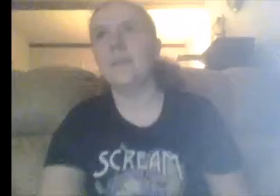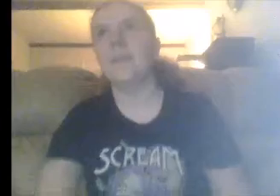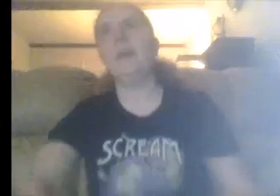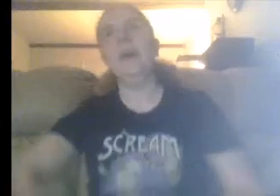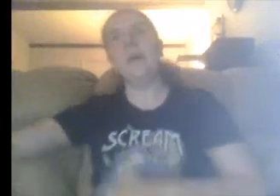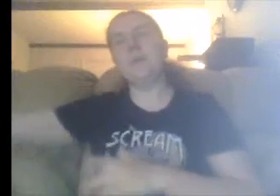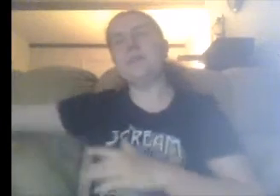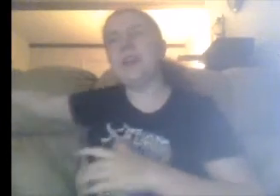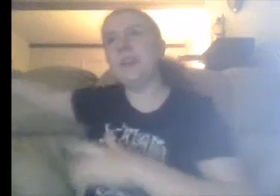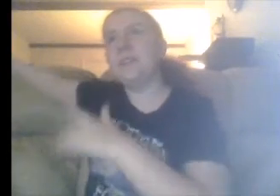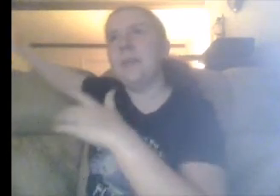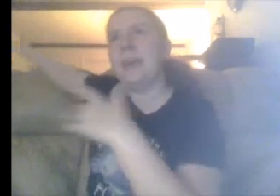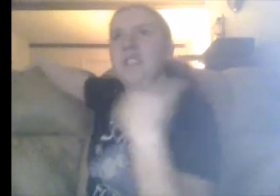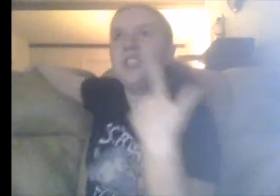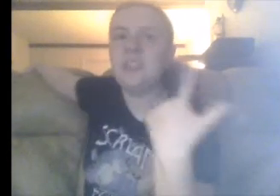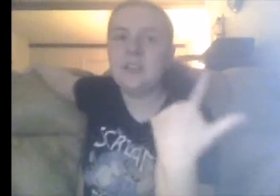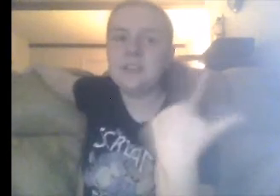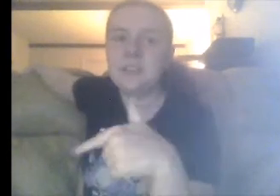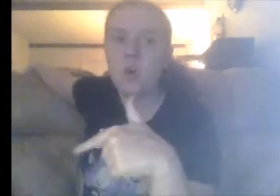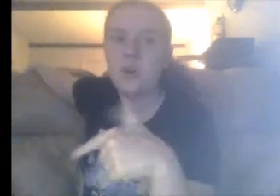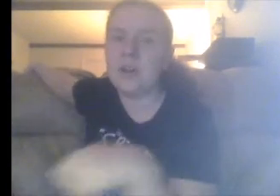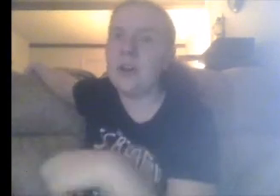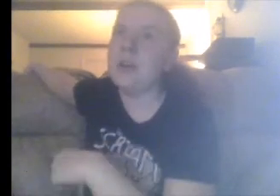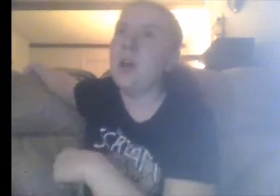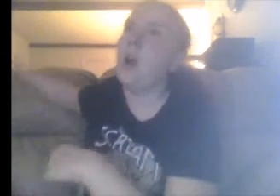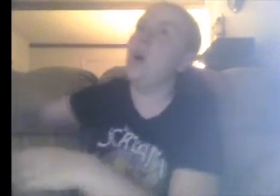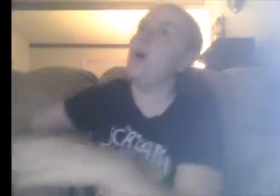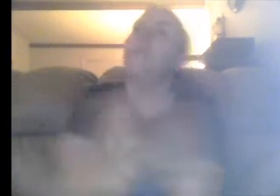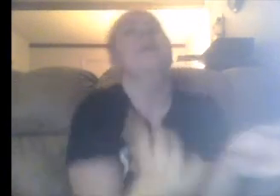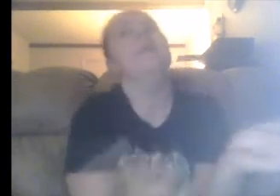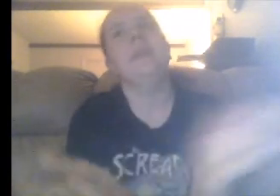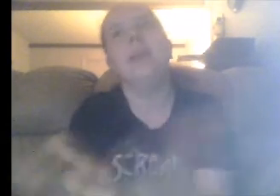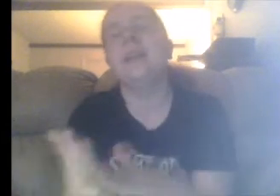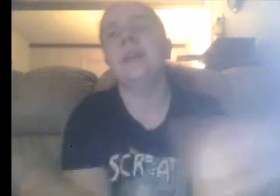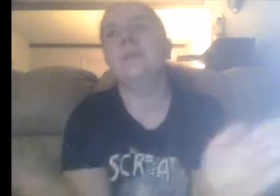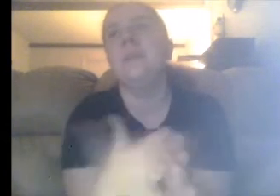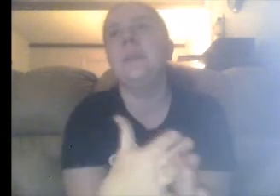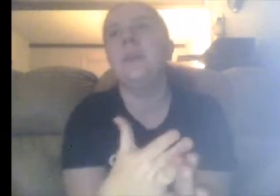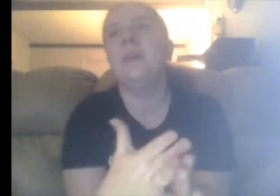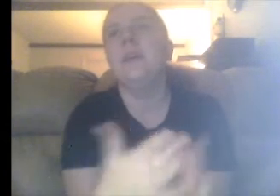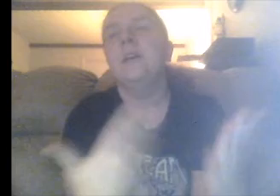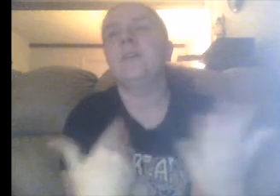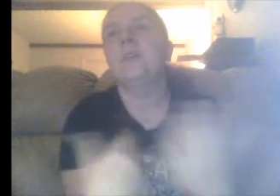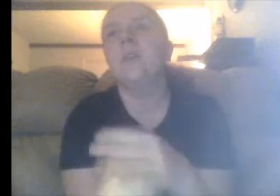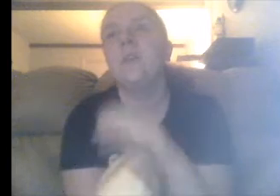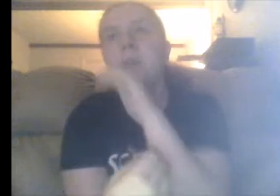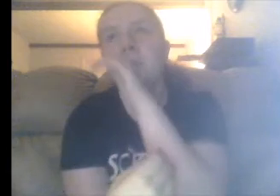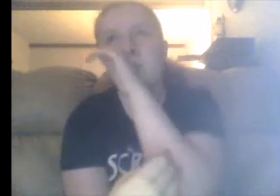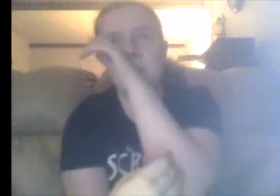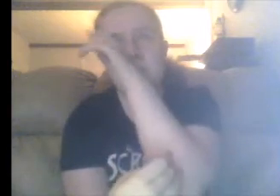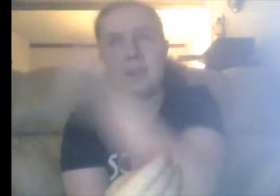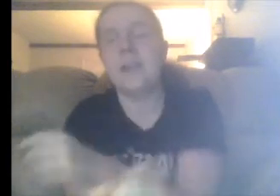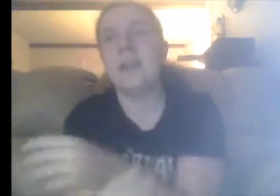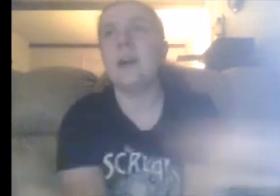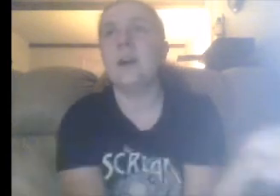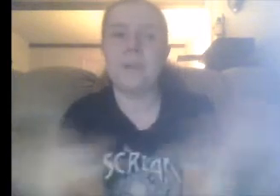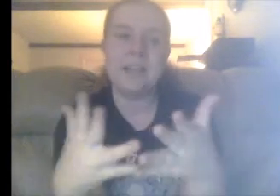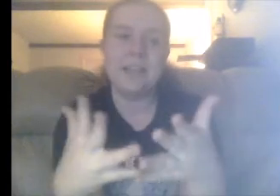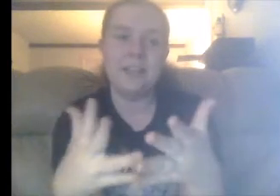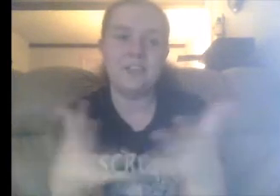Women's tag team match still going on um Nadia Tamina took over commercial break taking on Becky Lynch